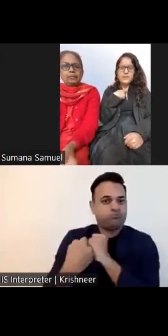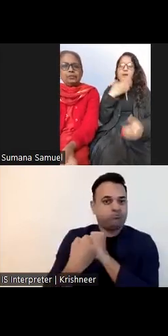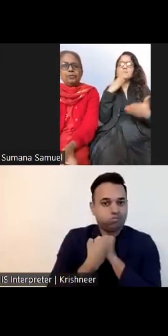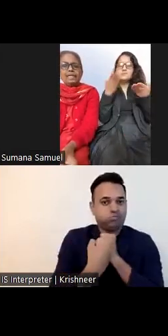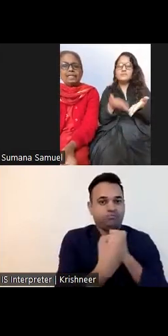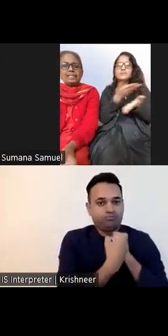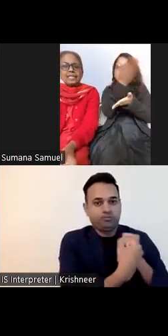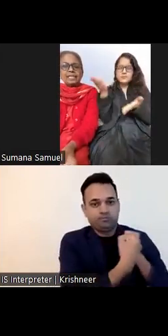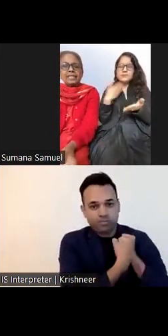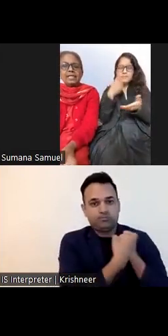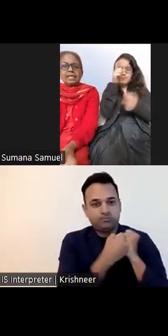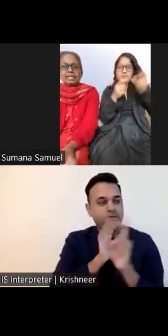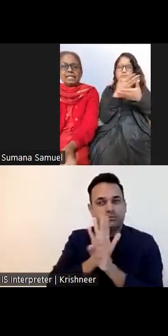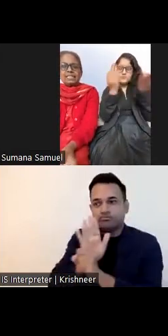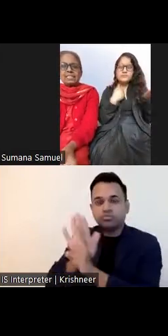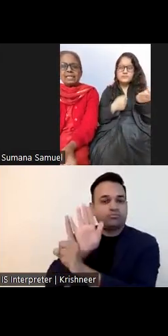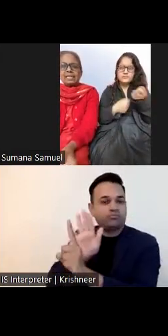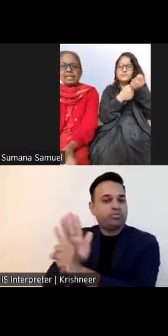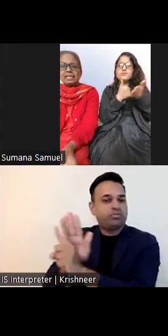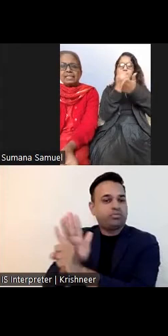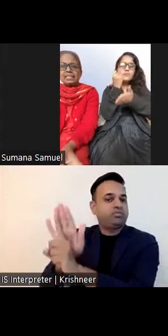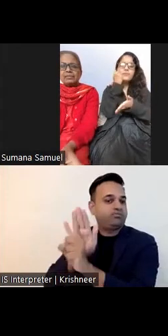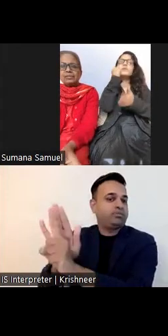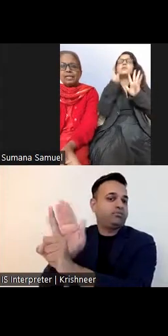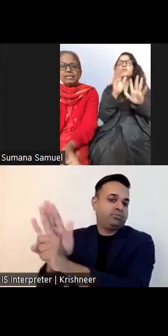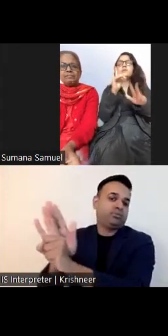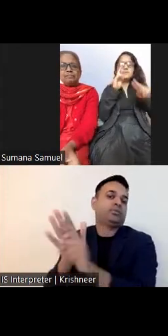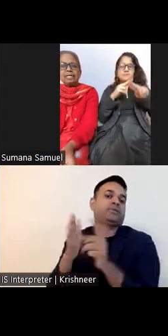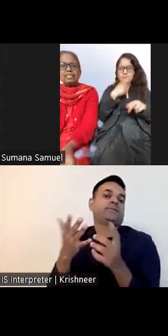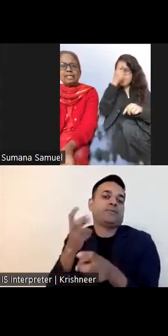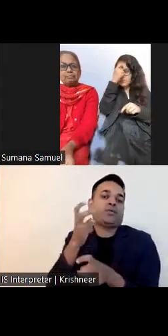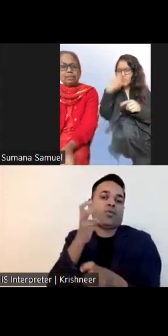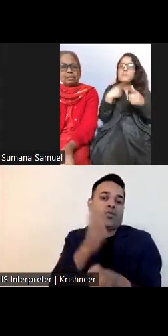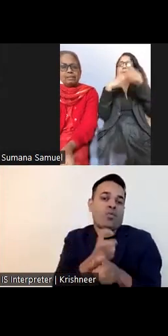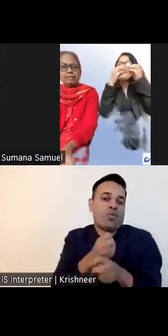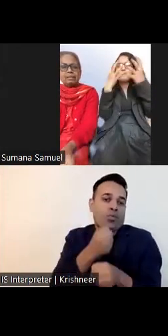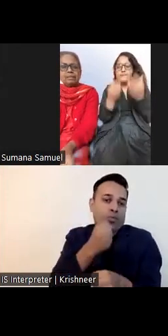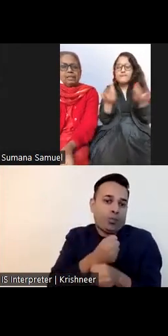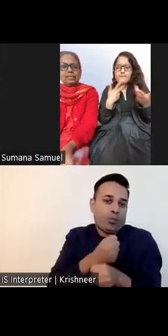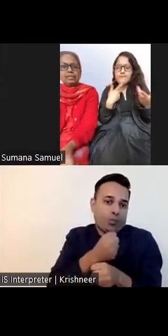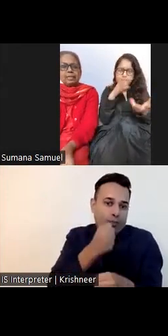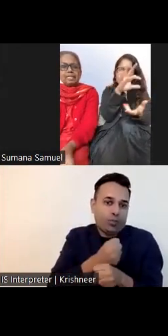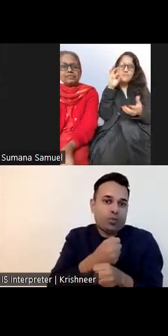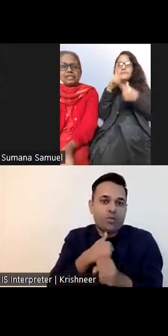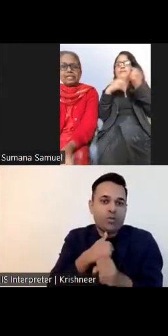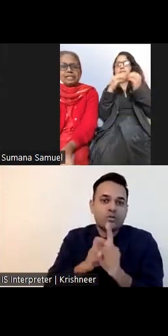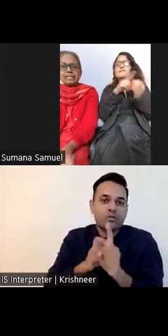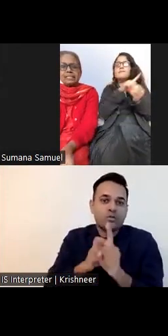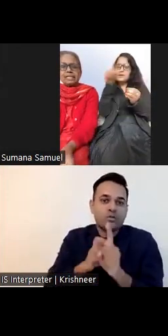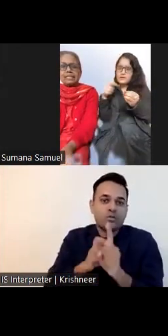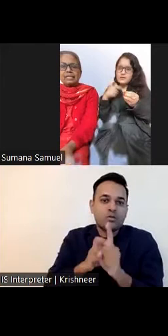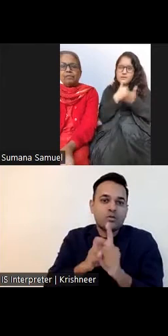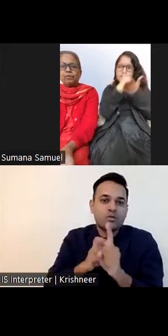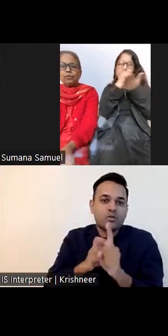To my understanding, transitioning and adjusting to the life begins at birth. It begins with an